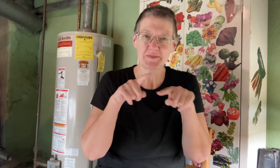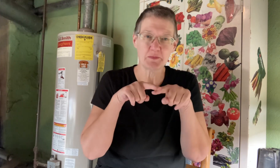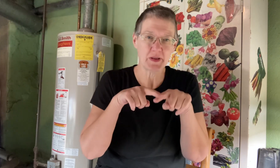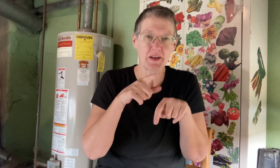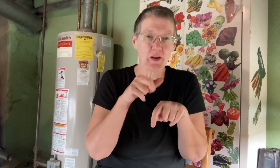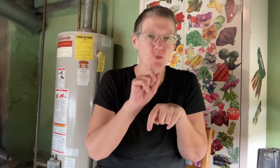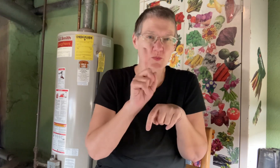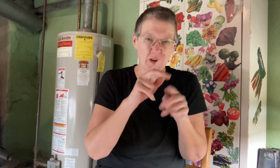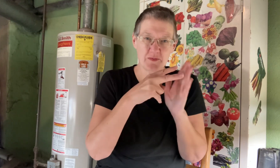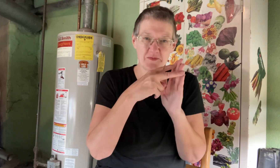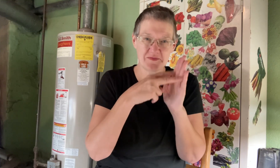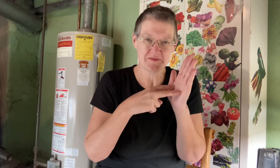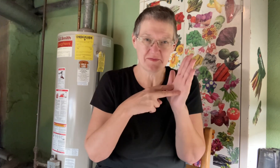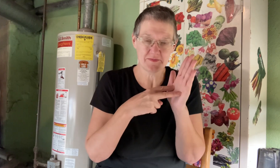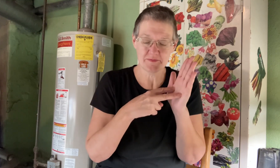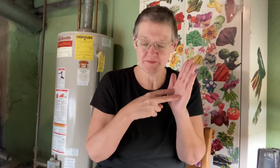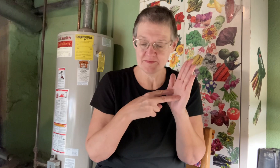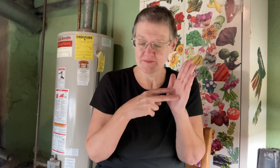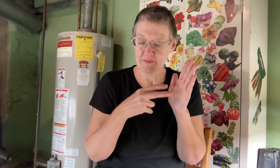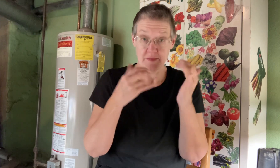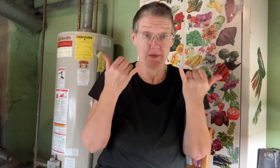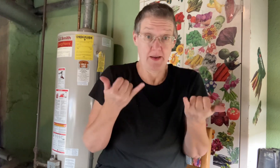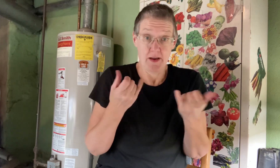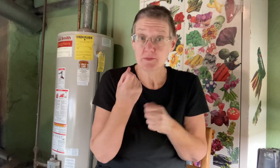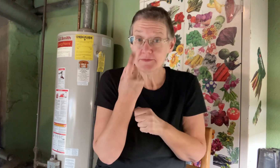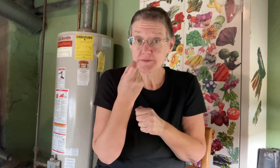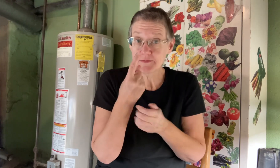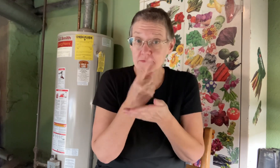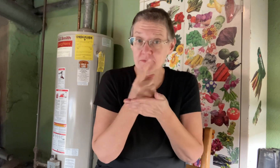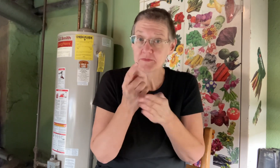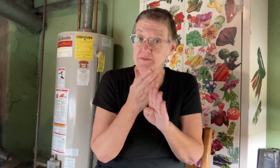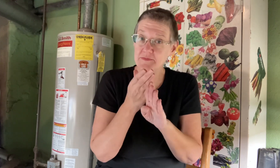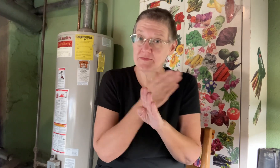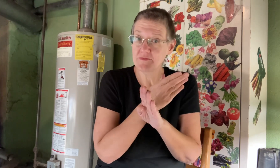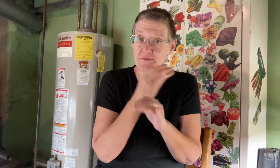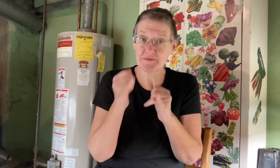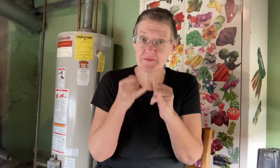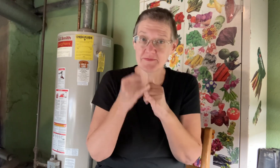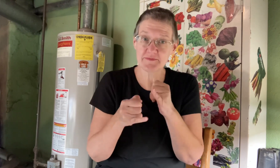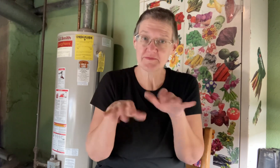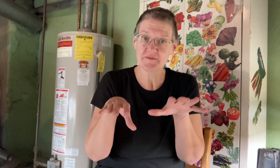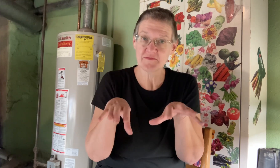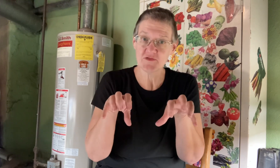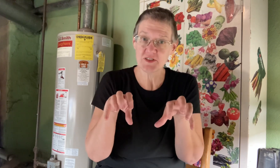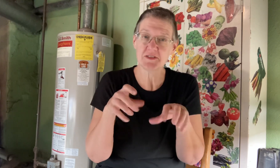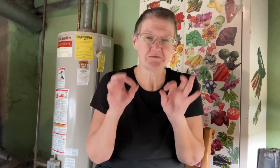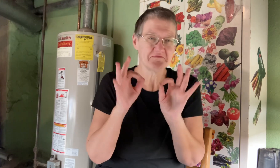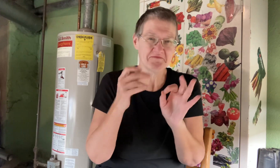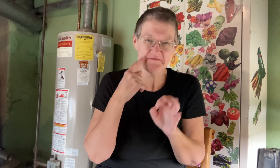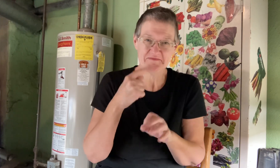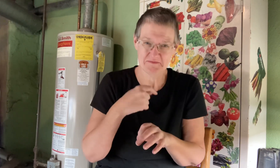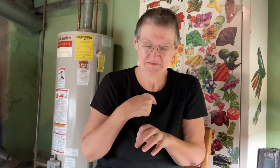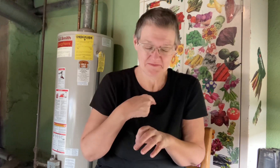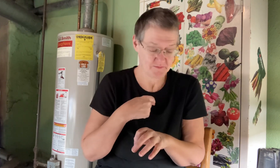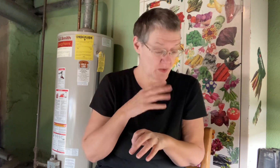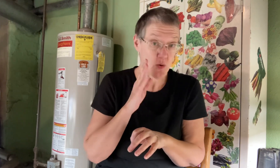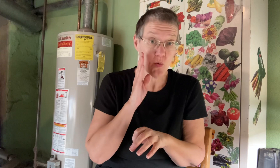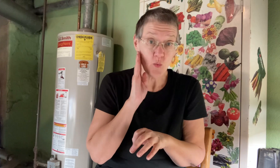and that time is going to vary about where you get your information right now it's 11 weeks before our last freeze so this is